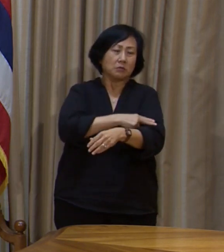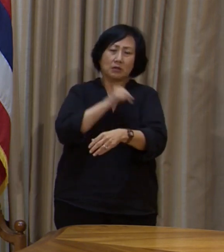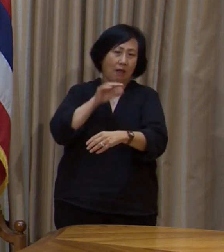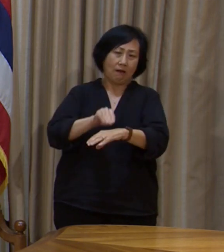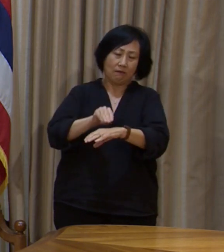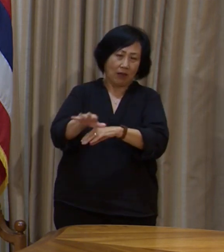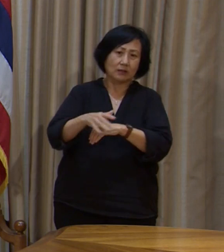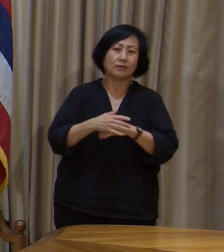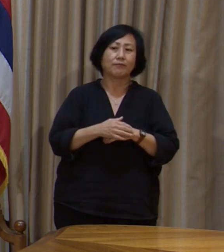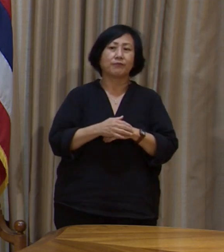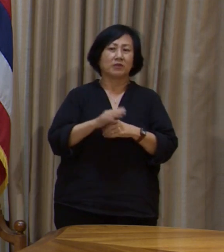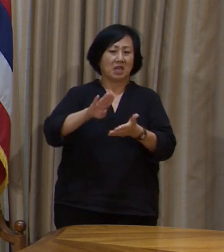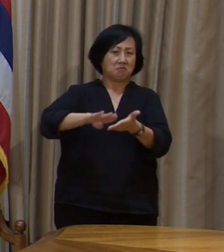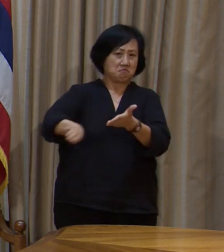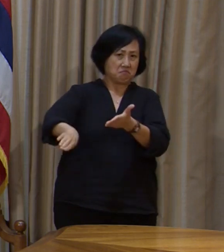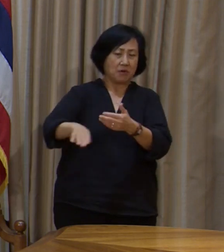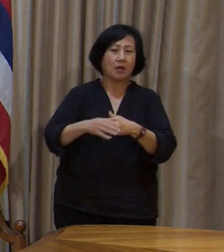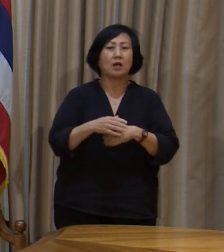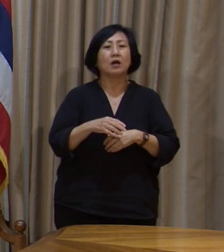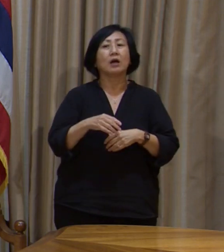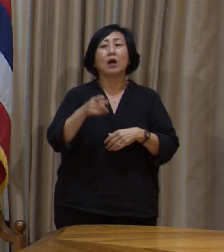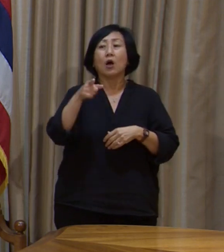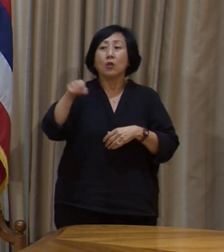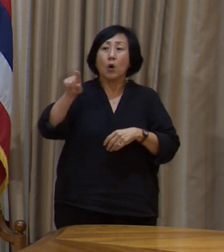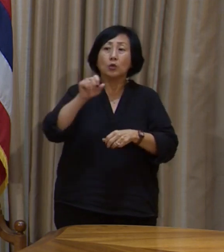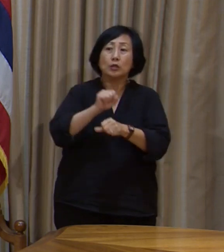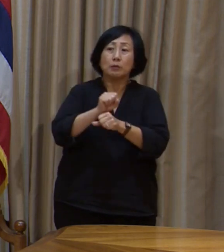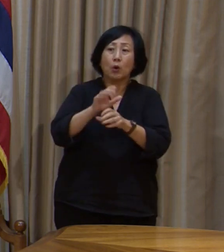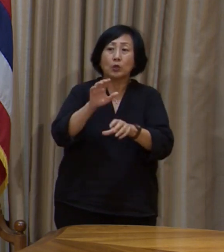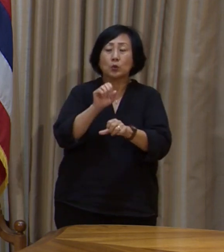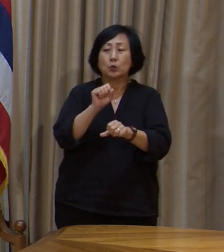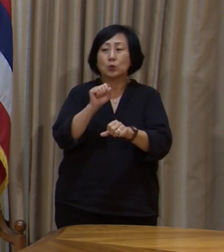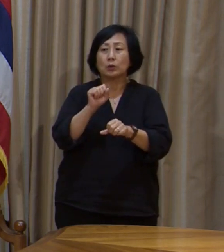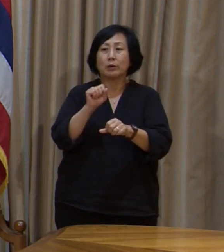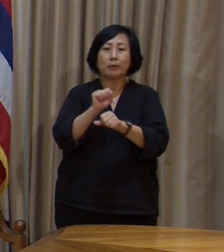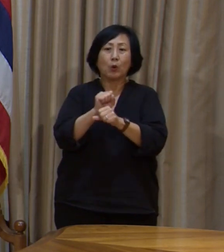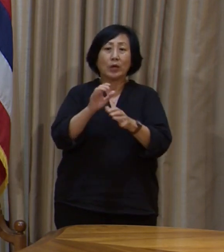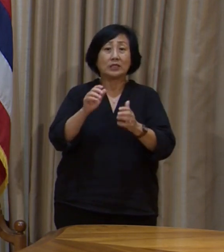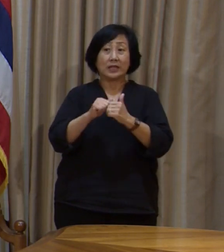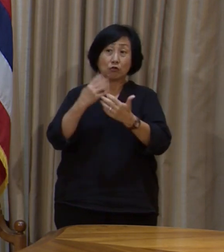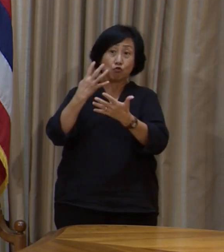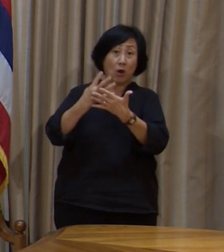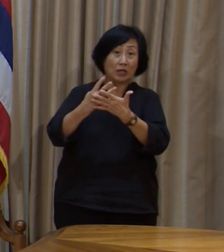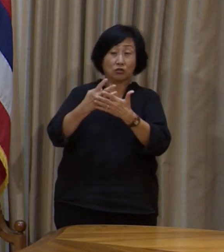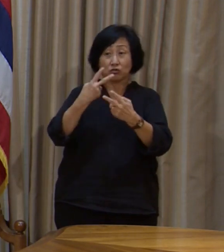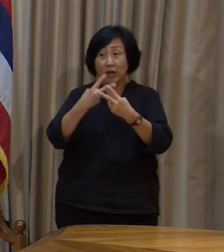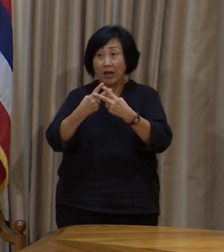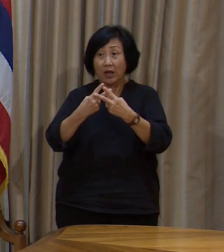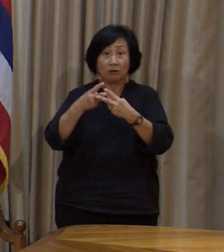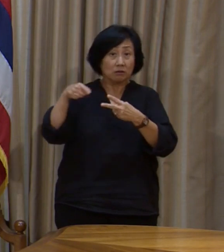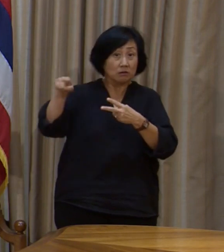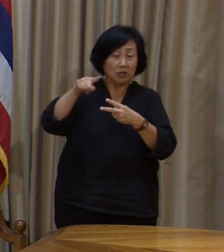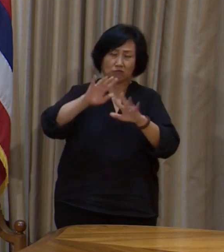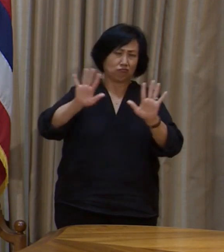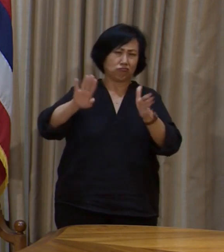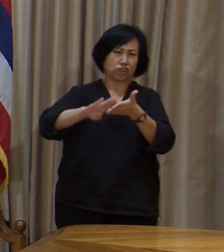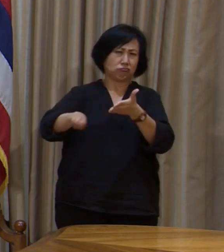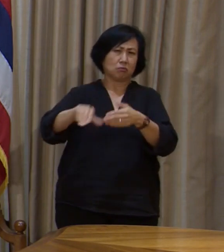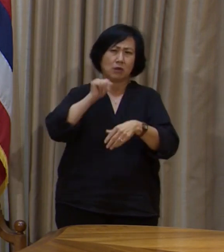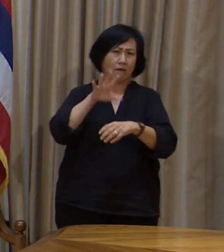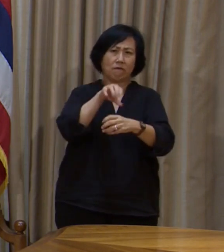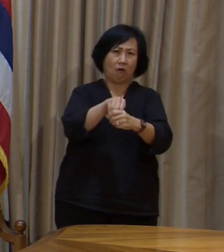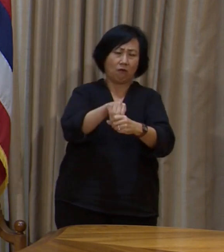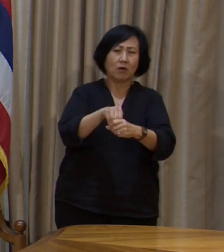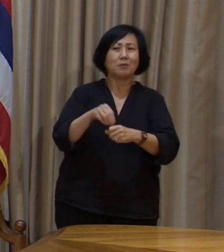would be exempted. All of those employees working in corrections and the jails because they're